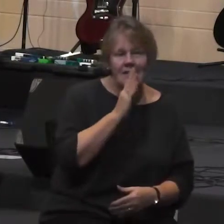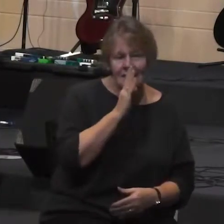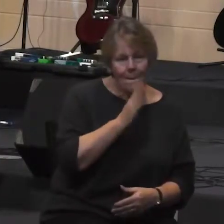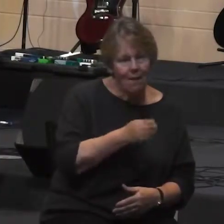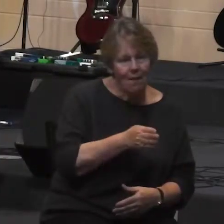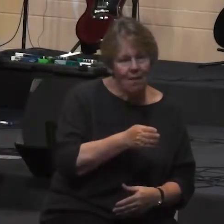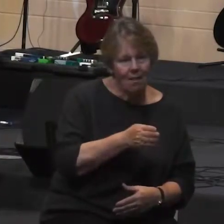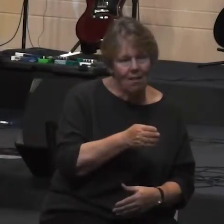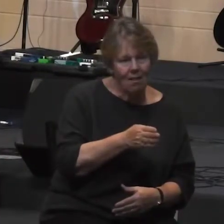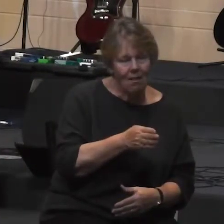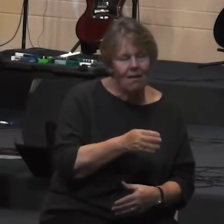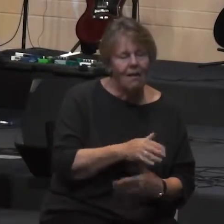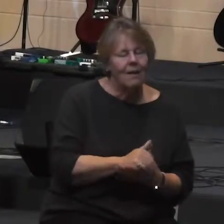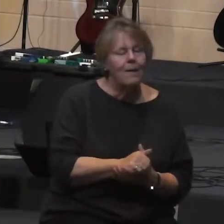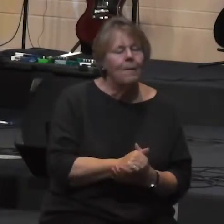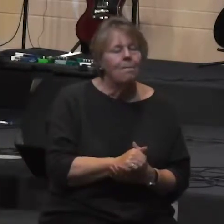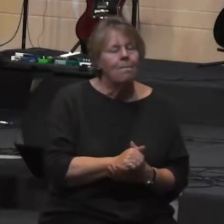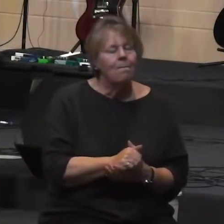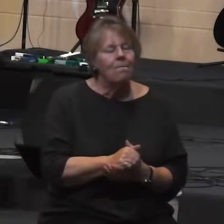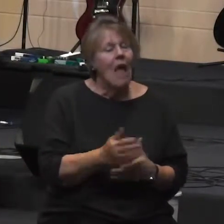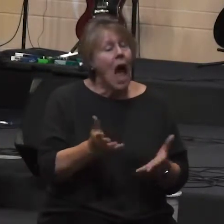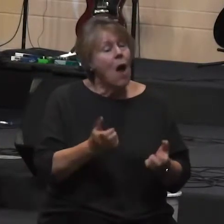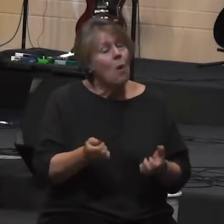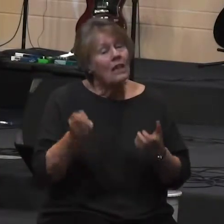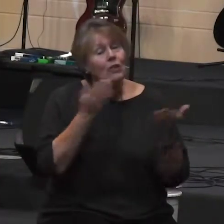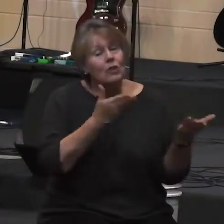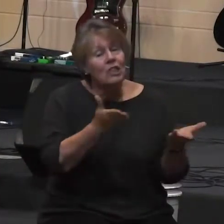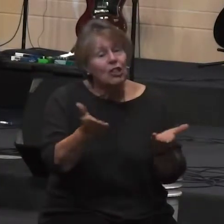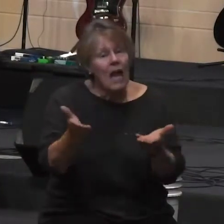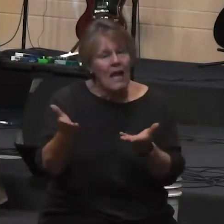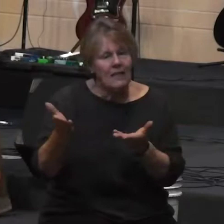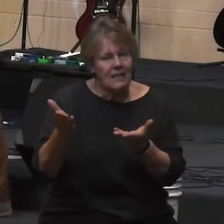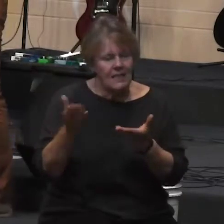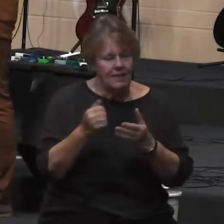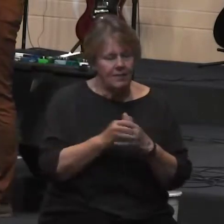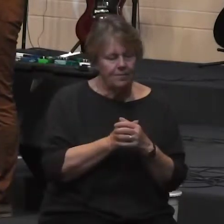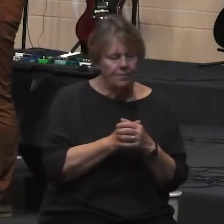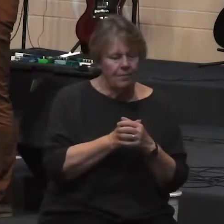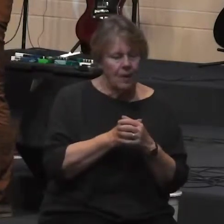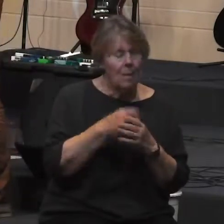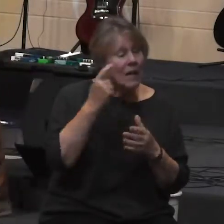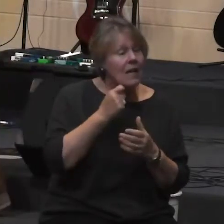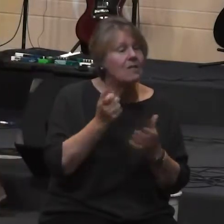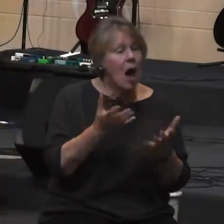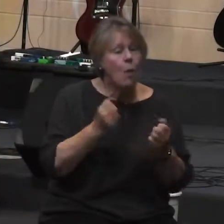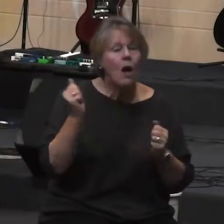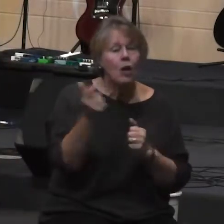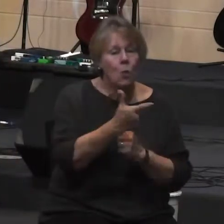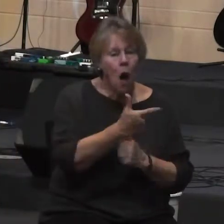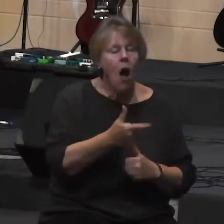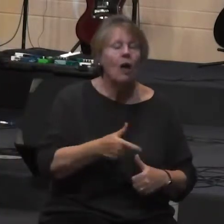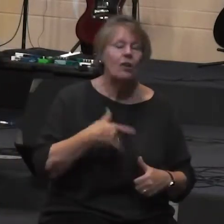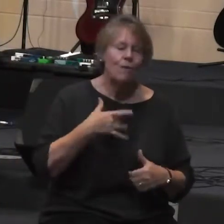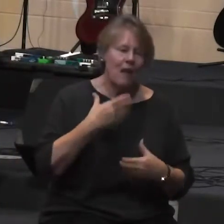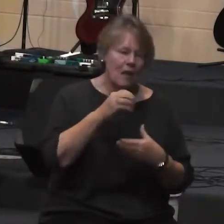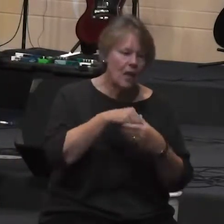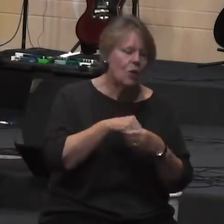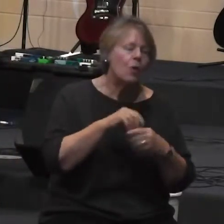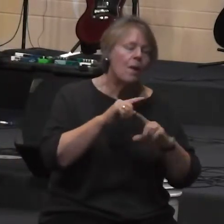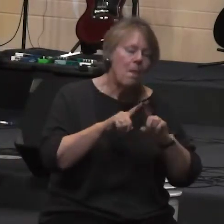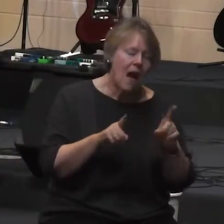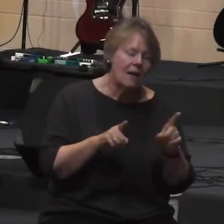I'll suggest maybe it's because I just want to make everybody feel included what if it's both right what if what's going on here is